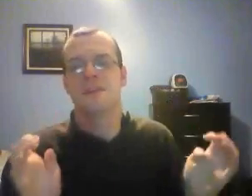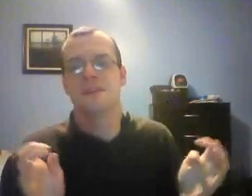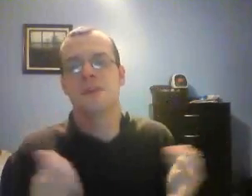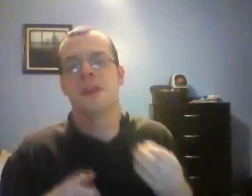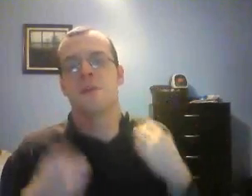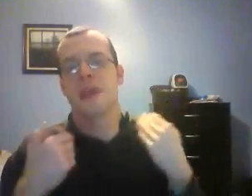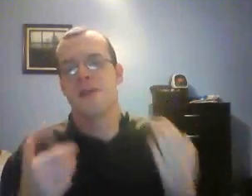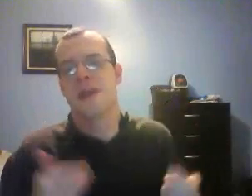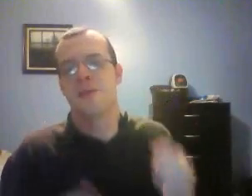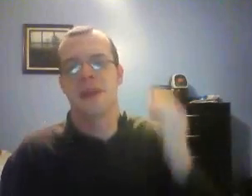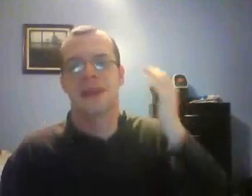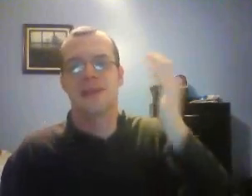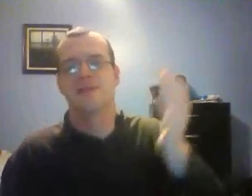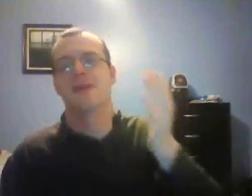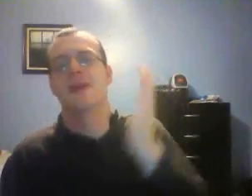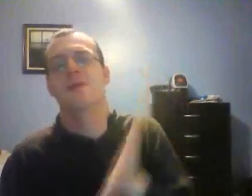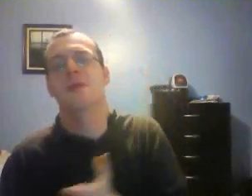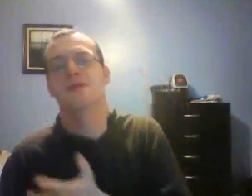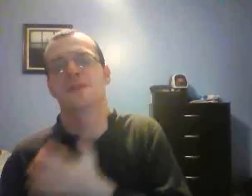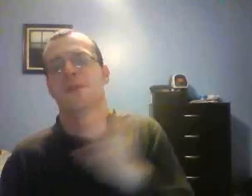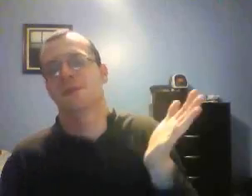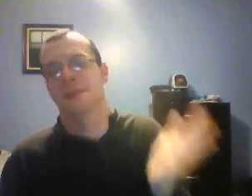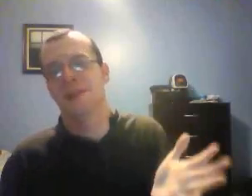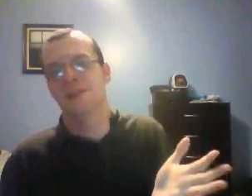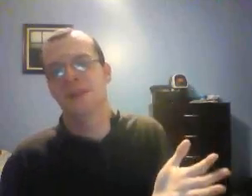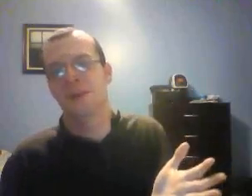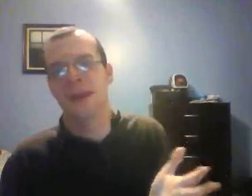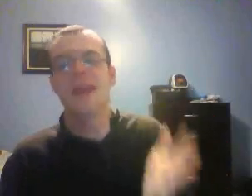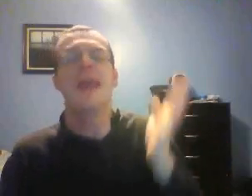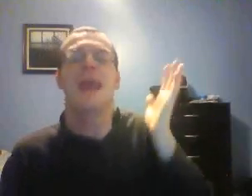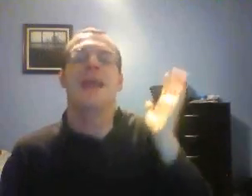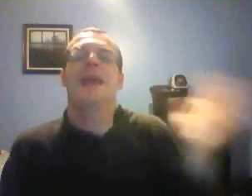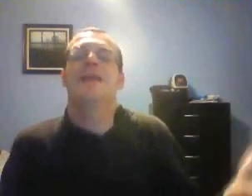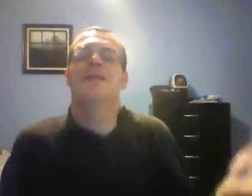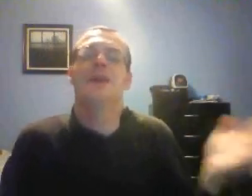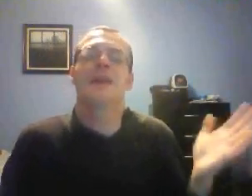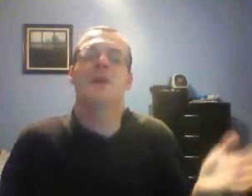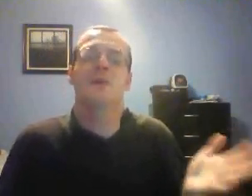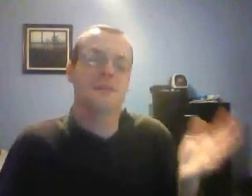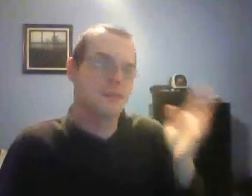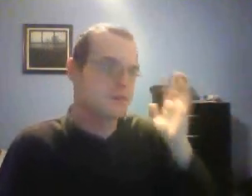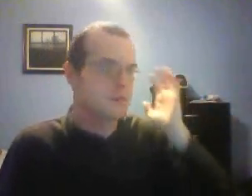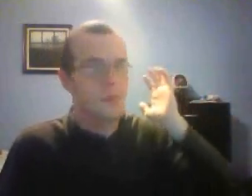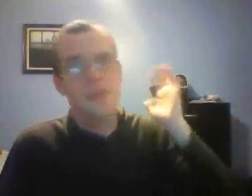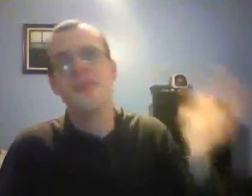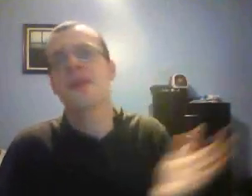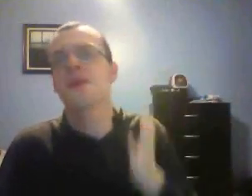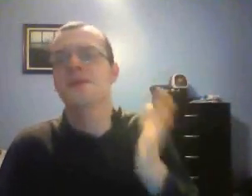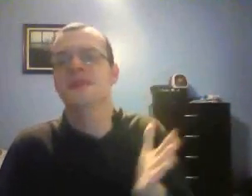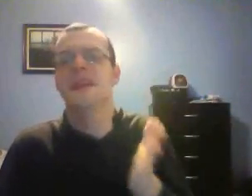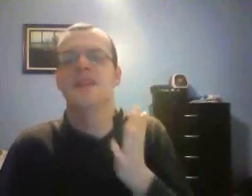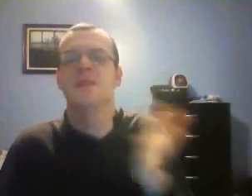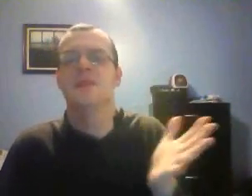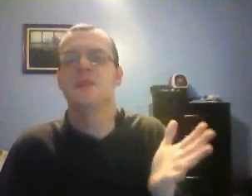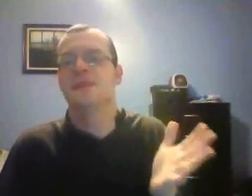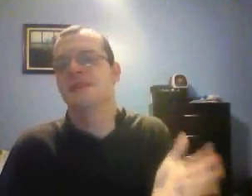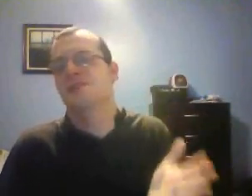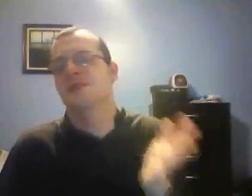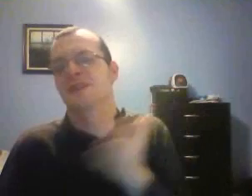this is going to go beyond that and be classified up there with someone who was a legendary and defining moments that we have seen in WWE's history.